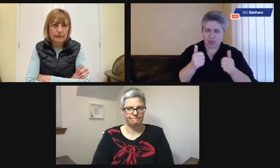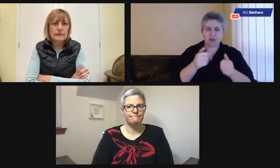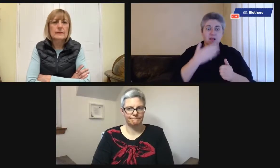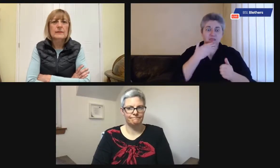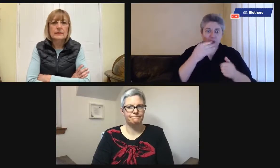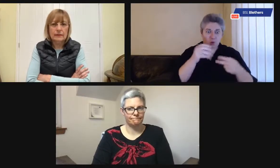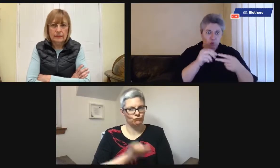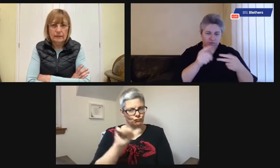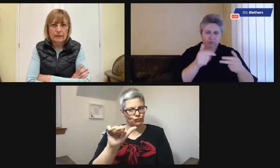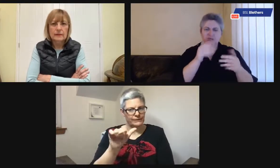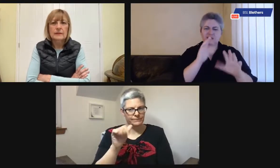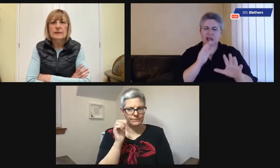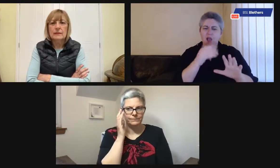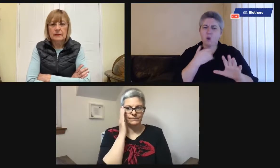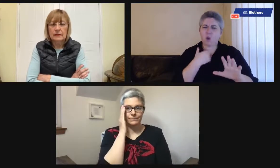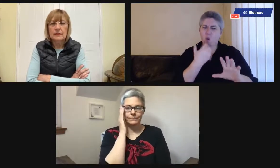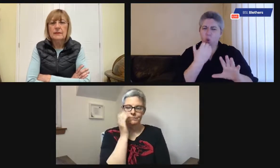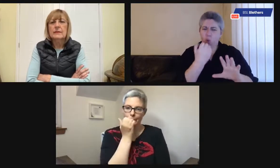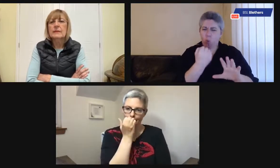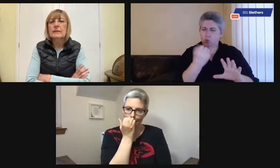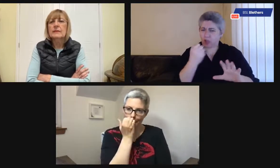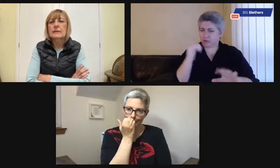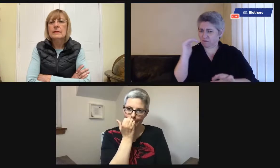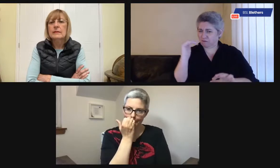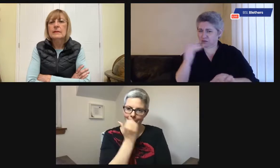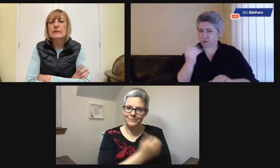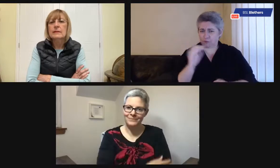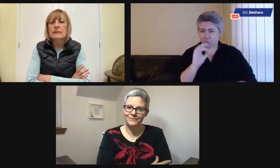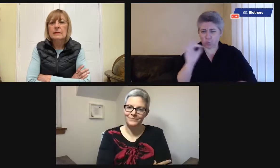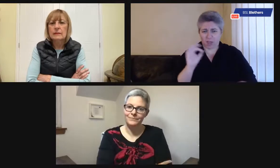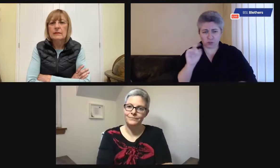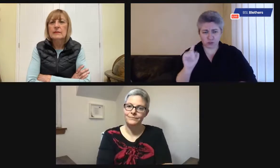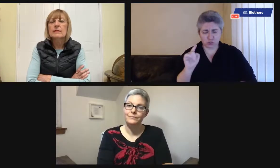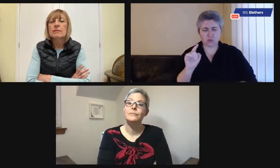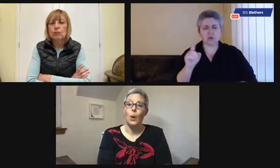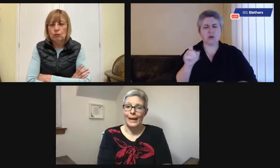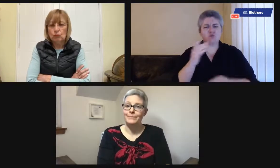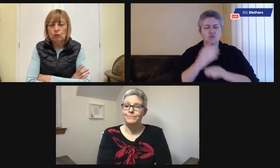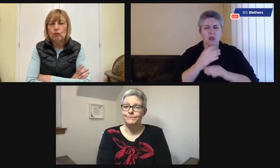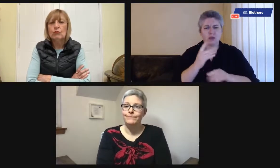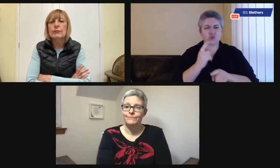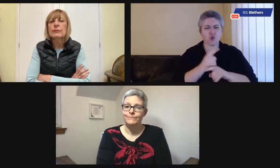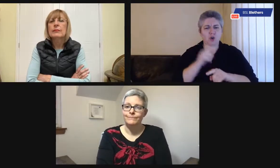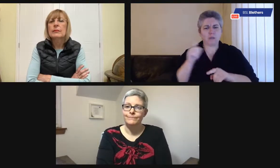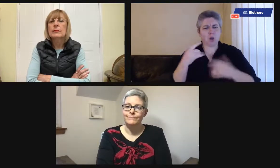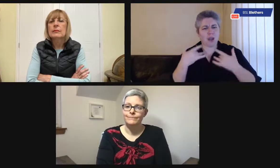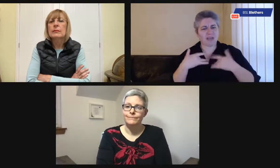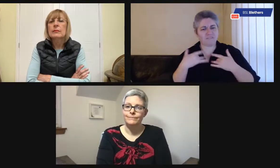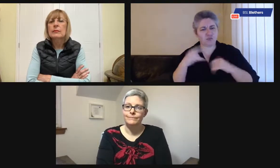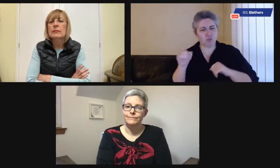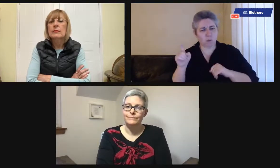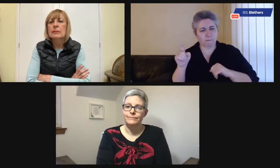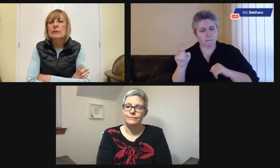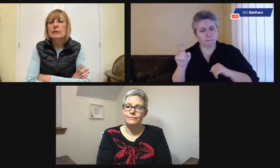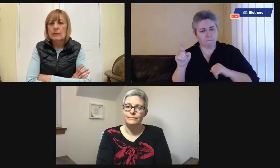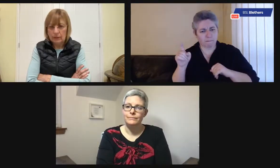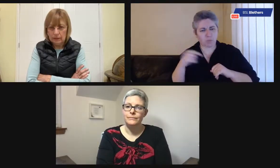And when people are still living independently. Okay, so as I mentioned before, we do still we do have questions coming in.